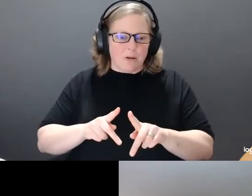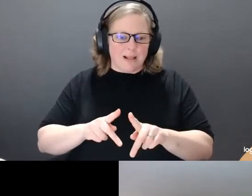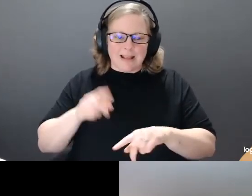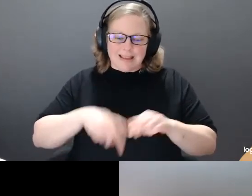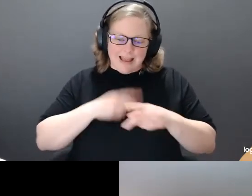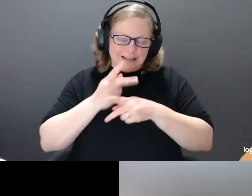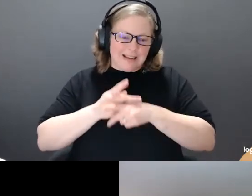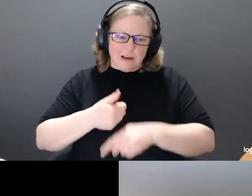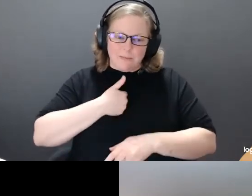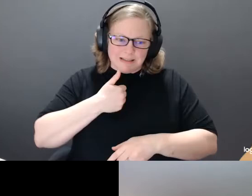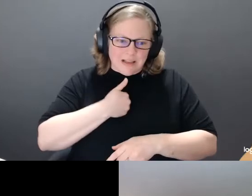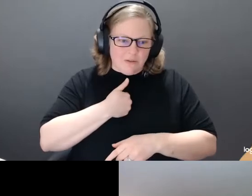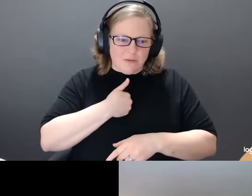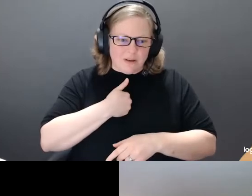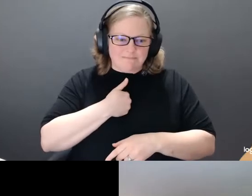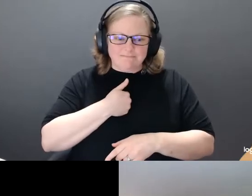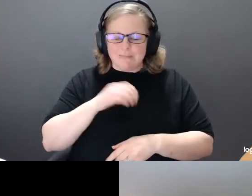anticipated for other girls.